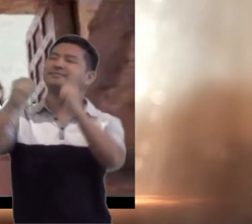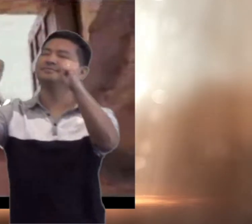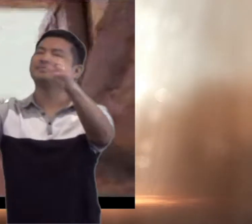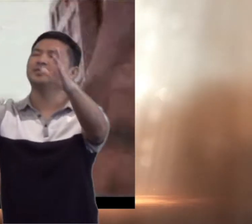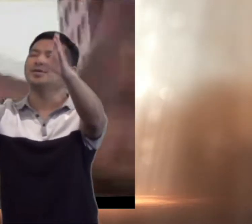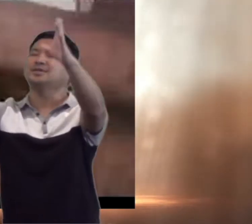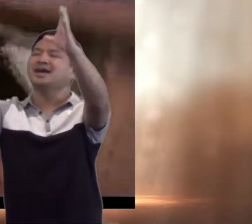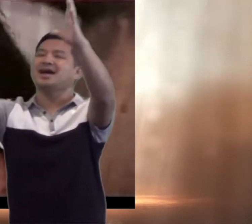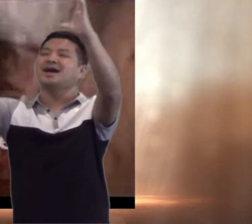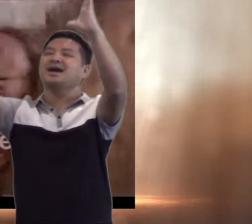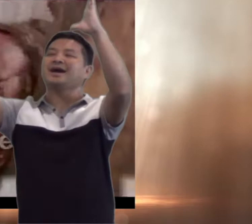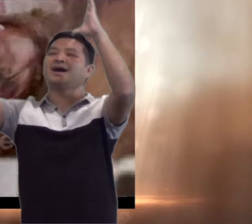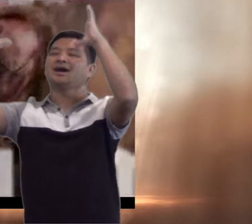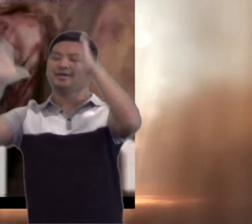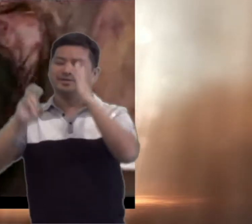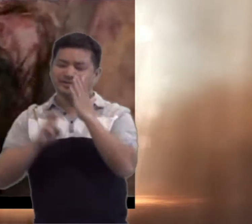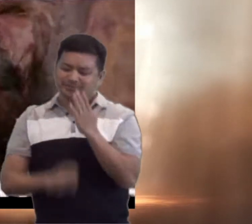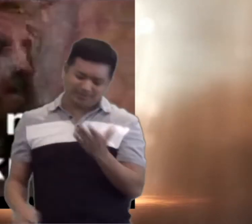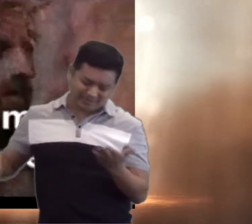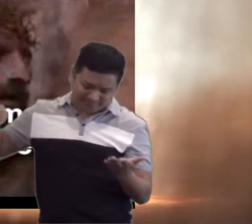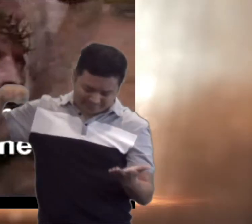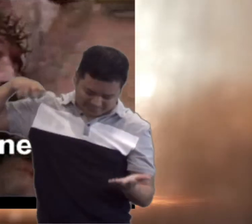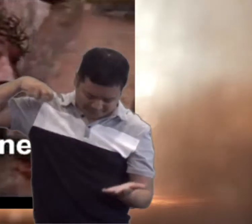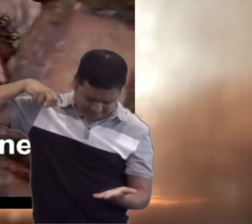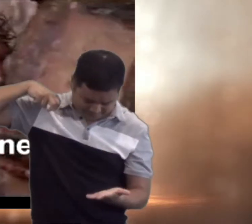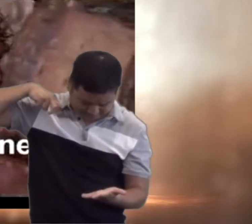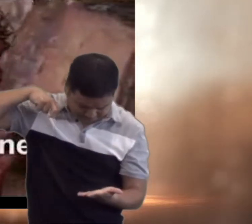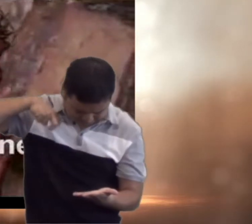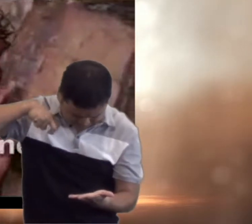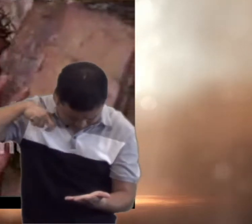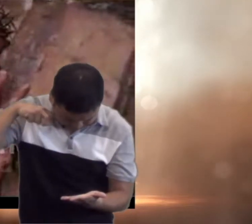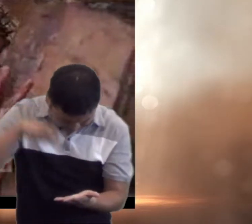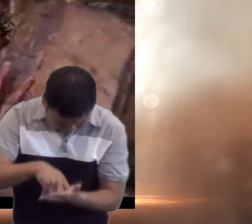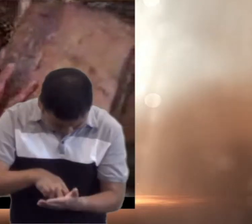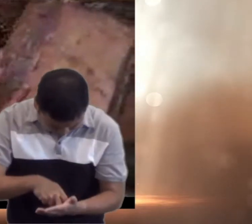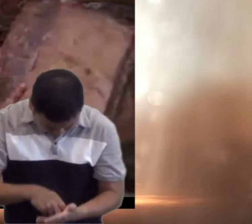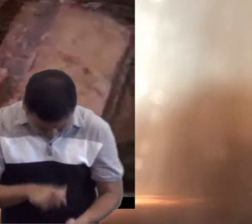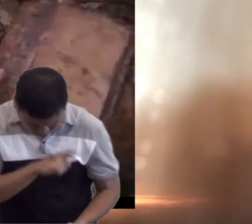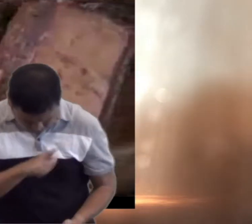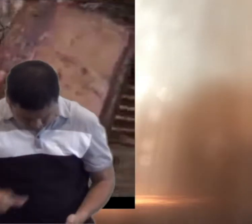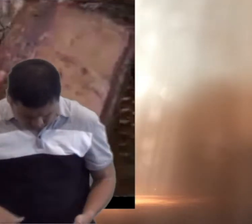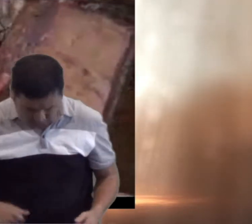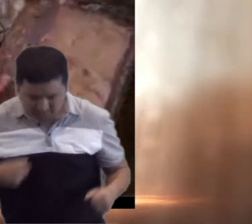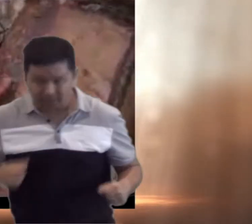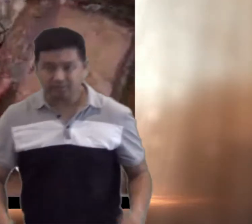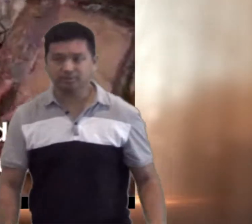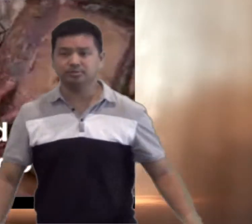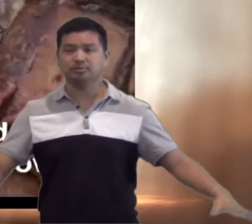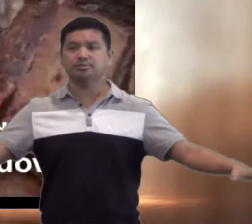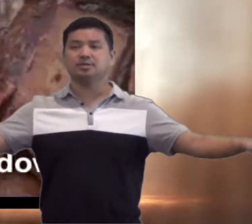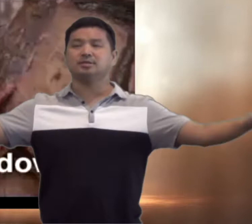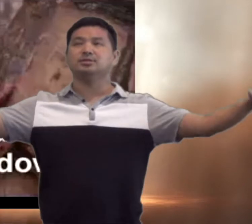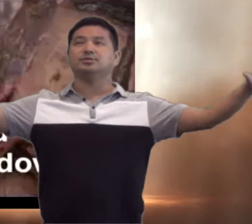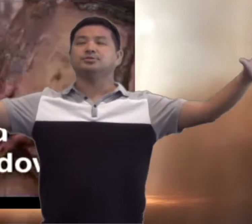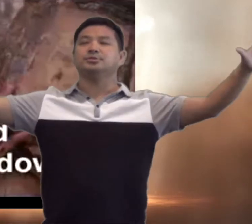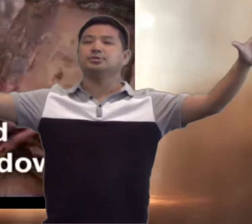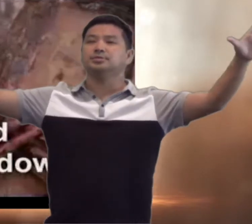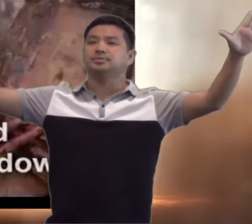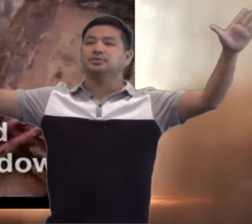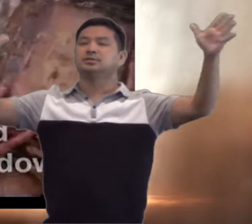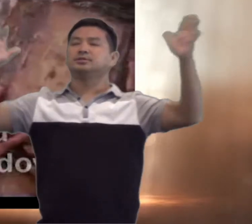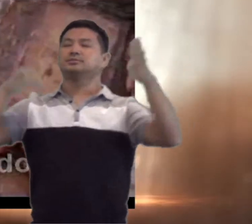for home. Bring me to my knees, Lord, I lay me